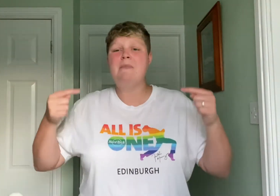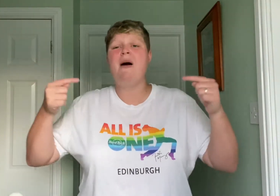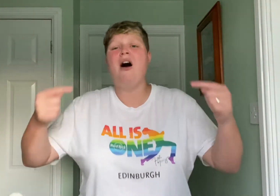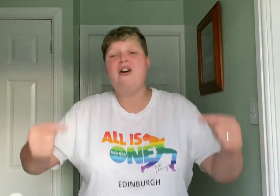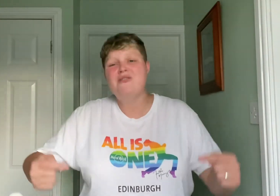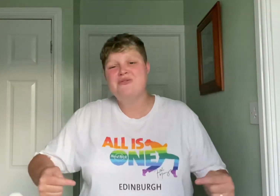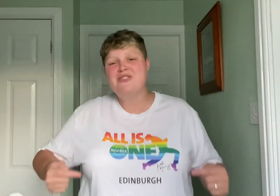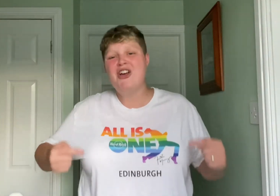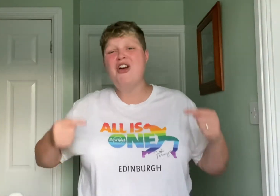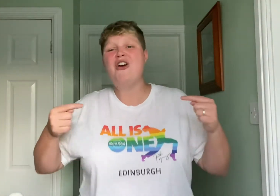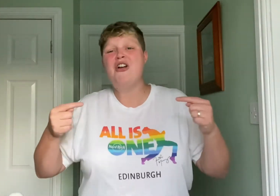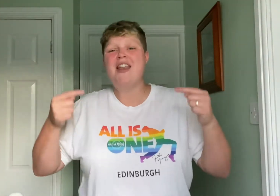on turning,